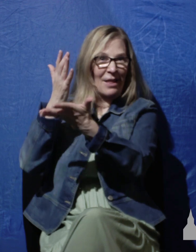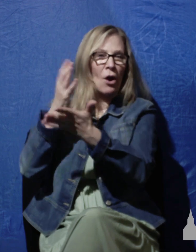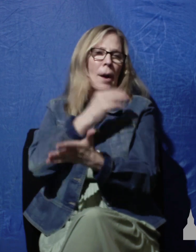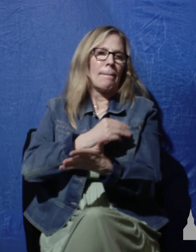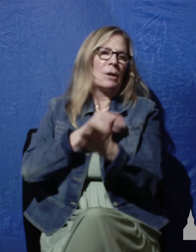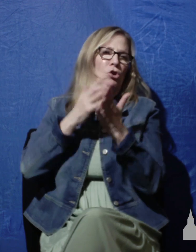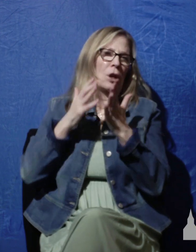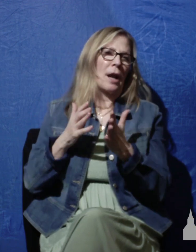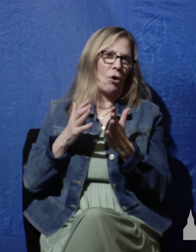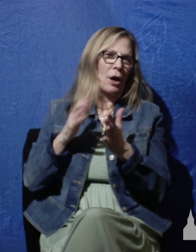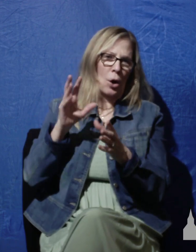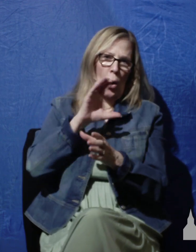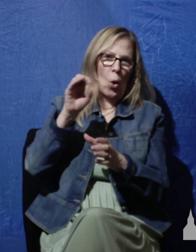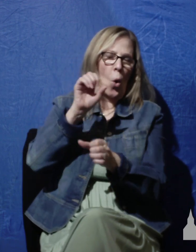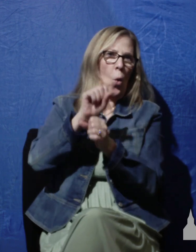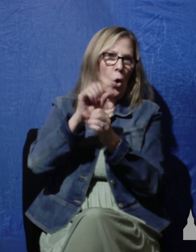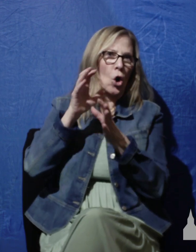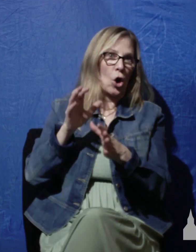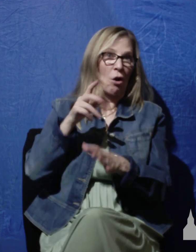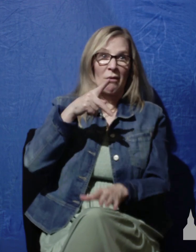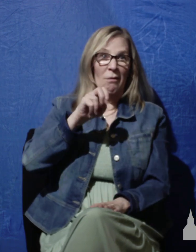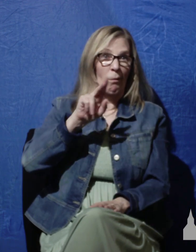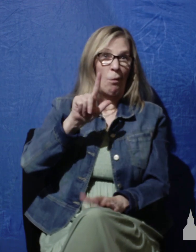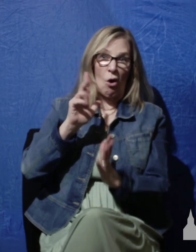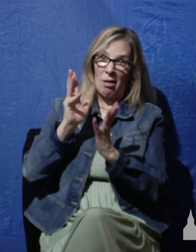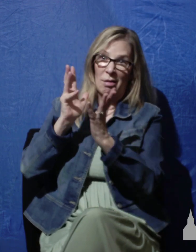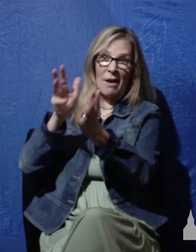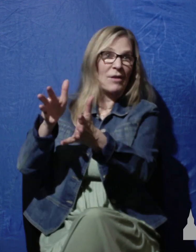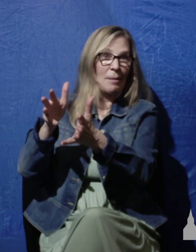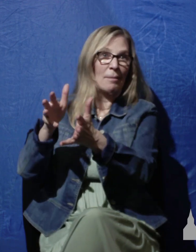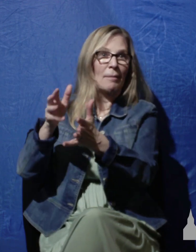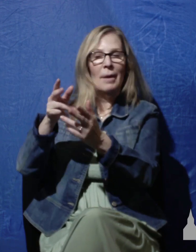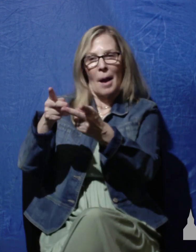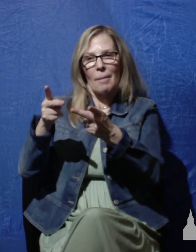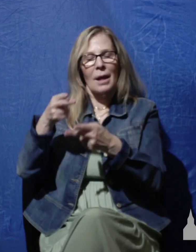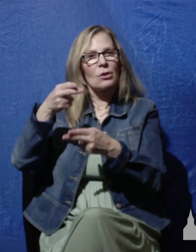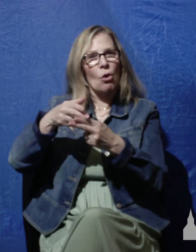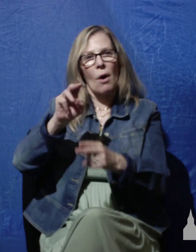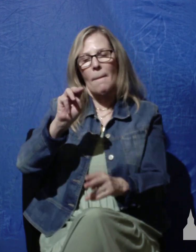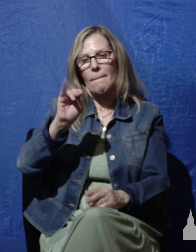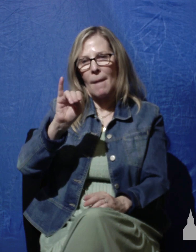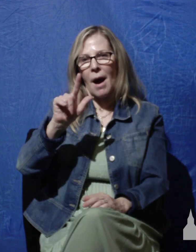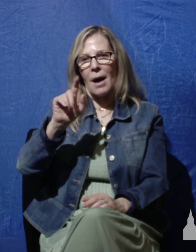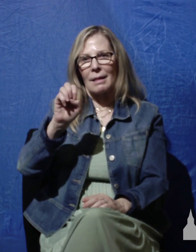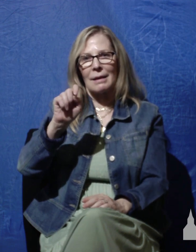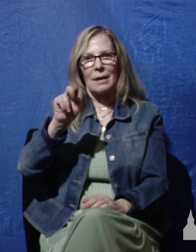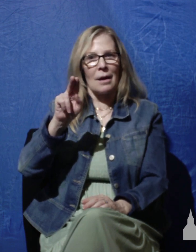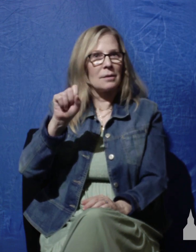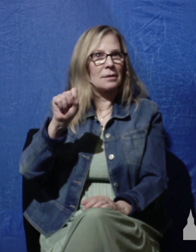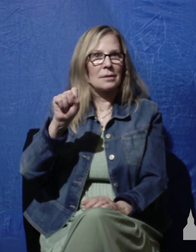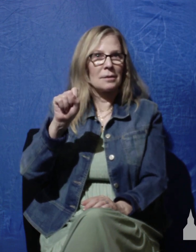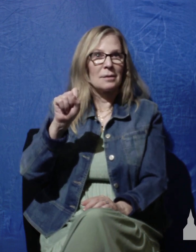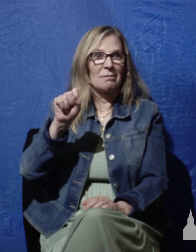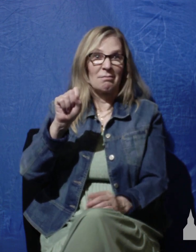of Trophimus, ill in a place called Miletus, which tells us that God